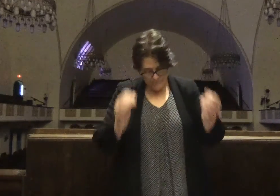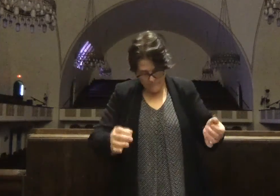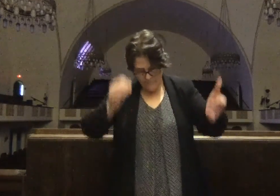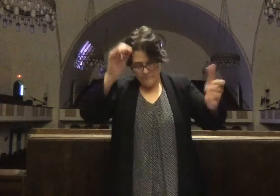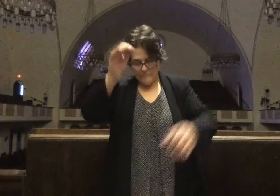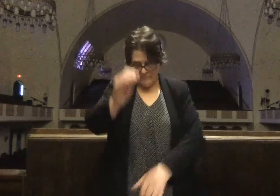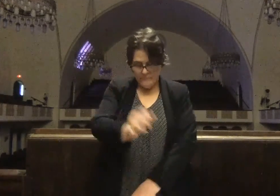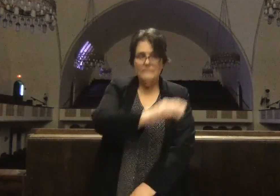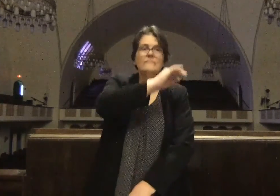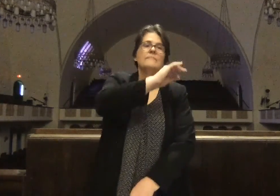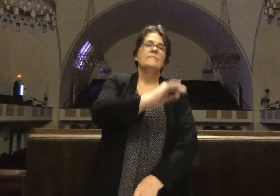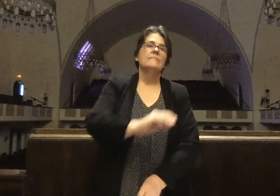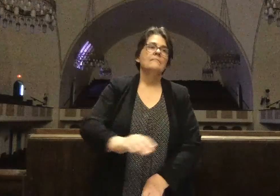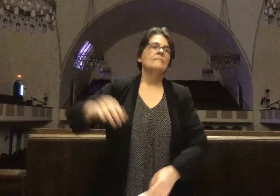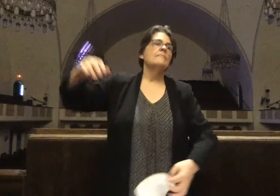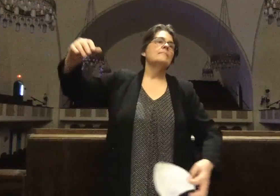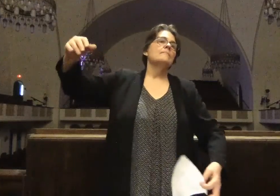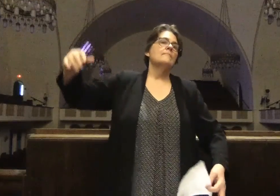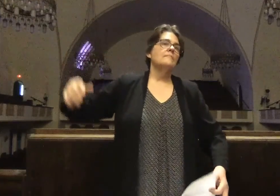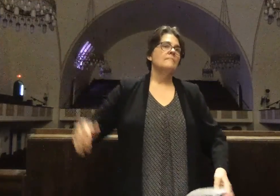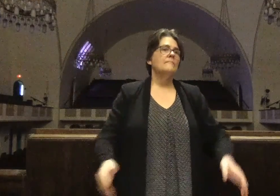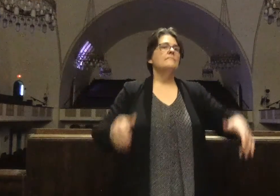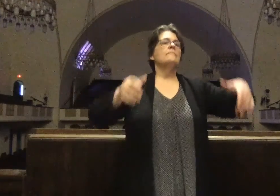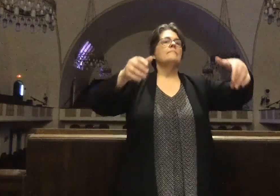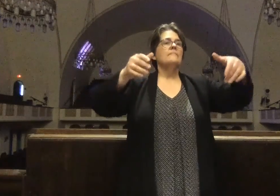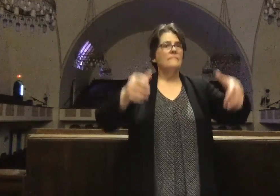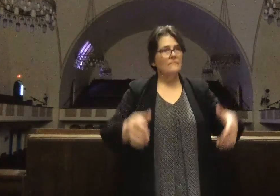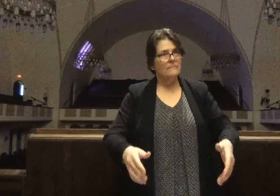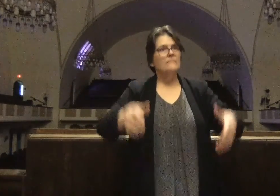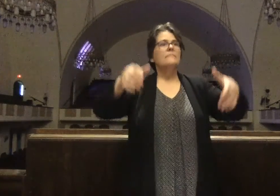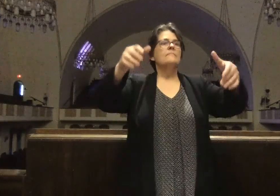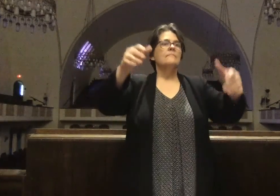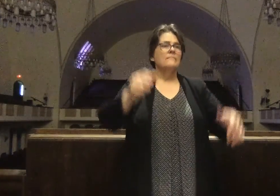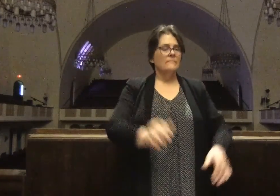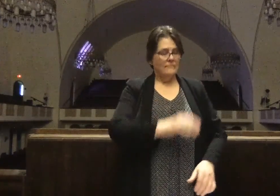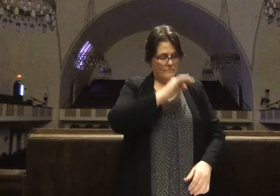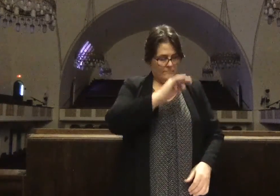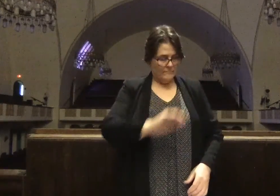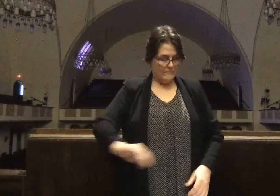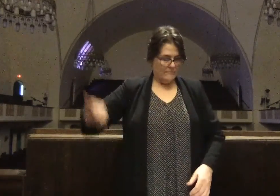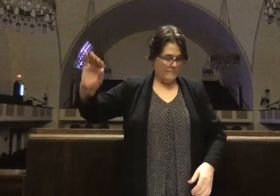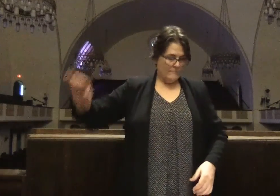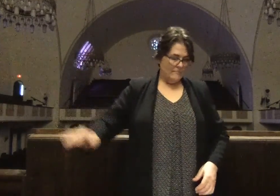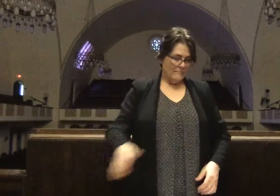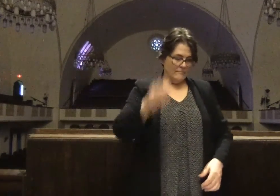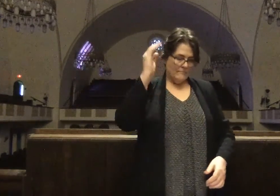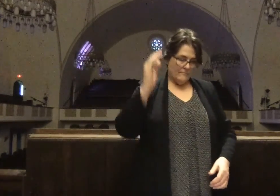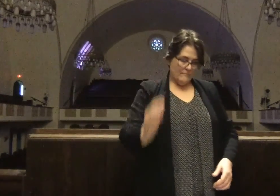the sea. We are joined by